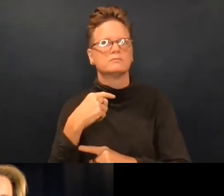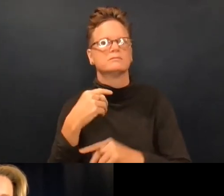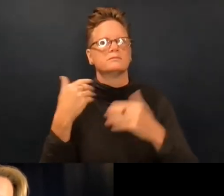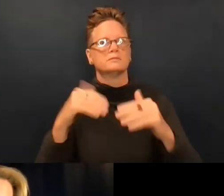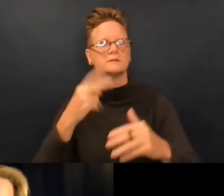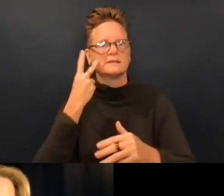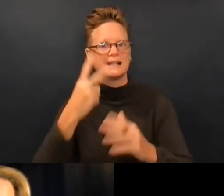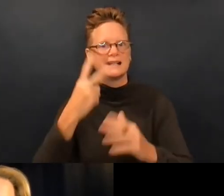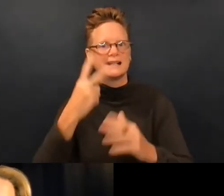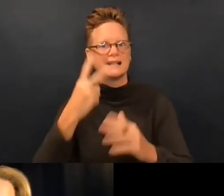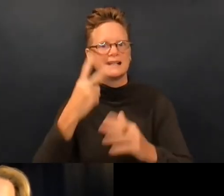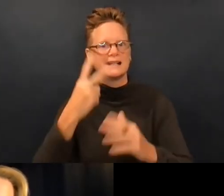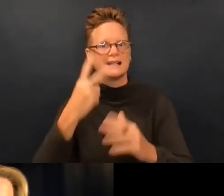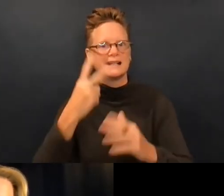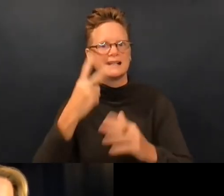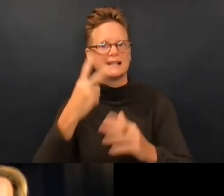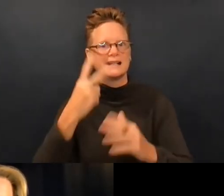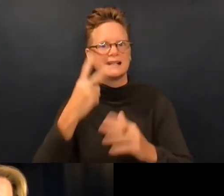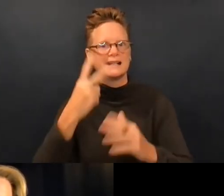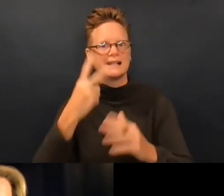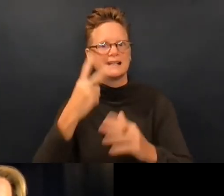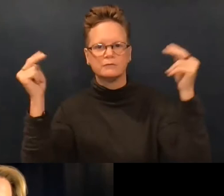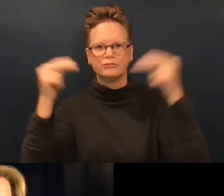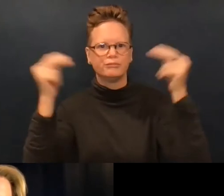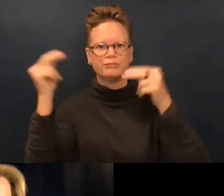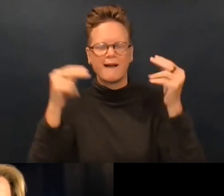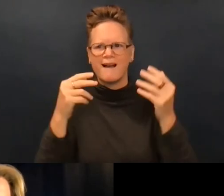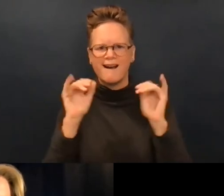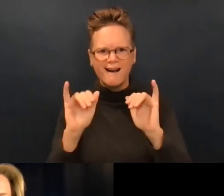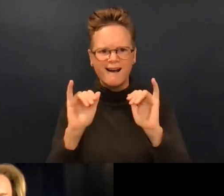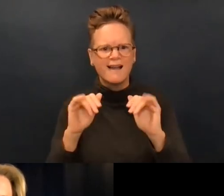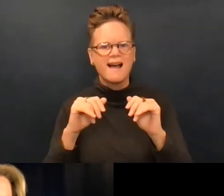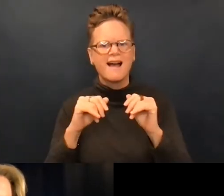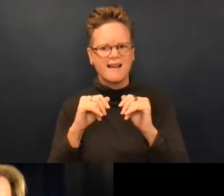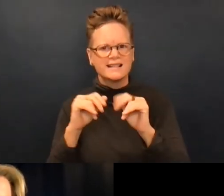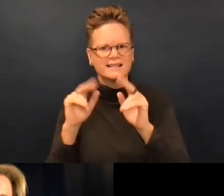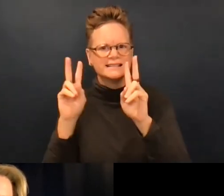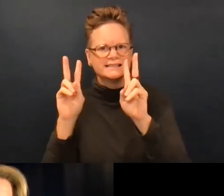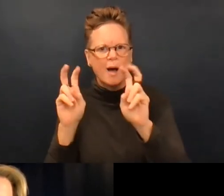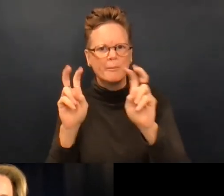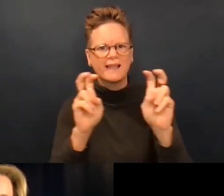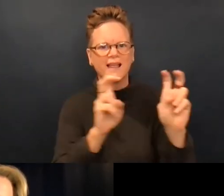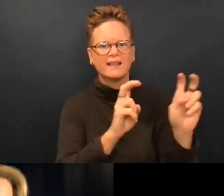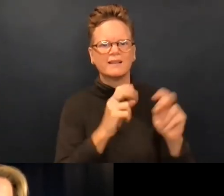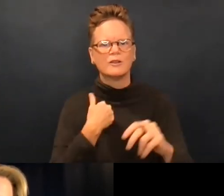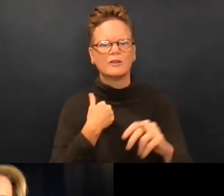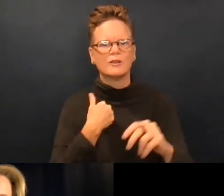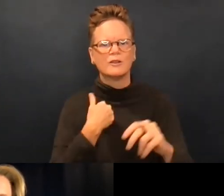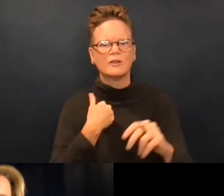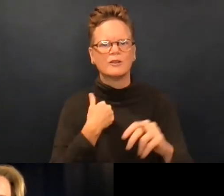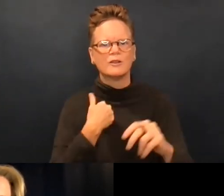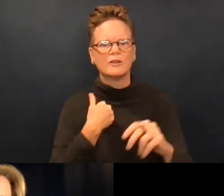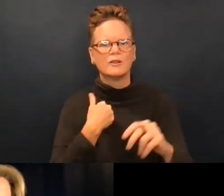the format to webinars. Actually, last year, we started that series. And we're, you know, starting to see people join